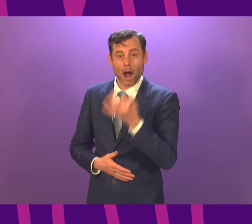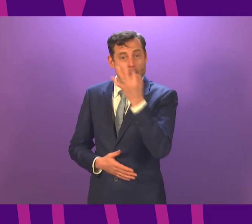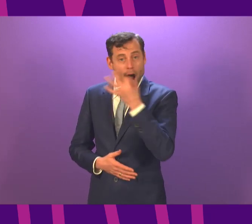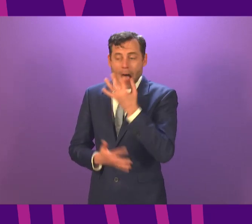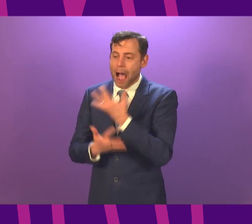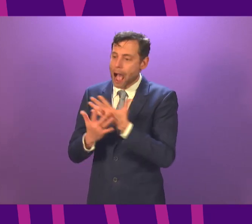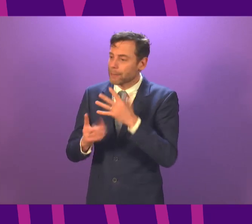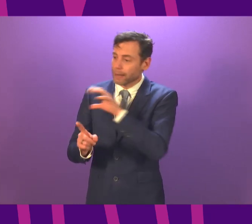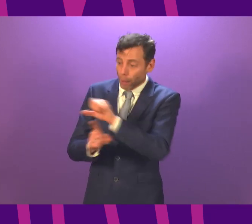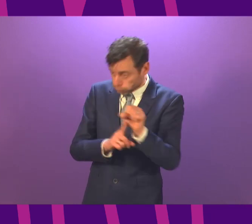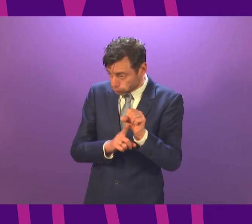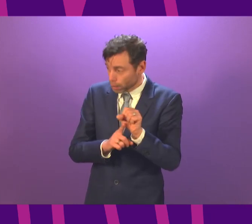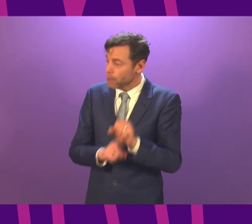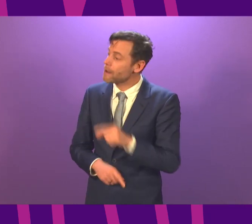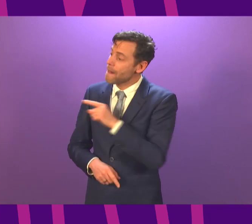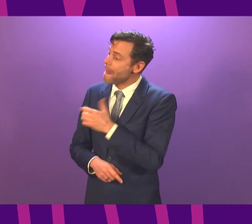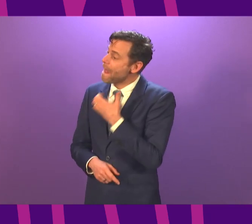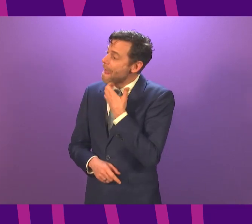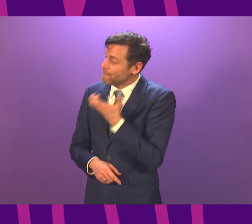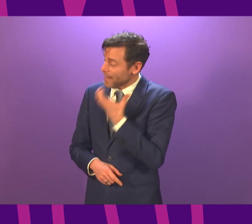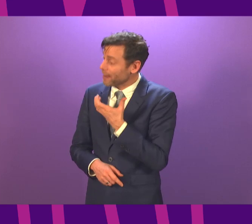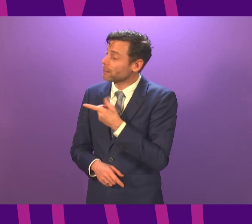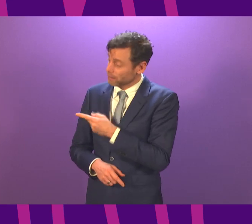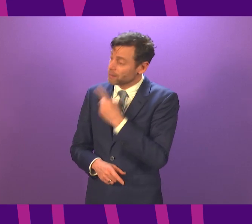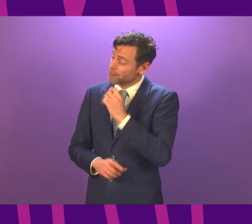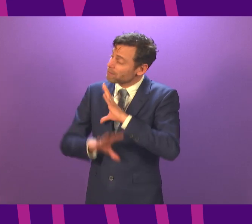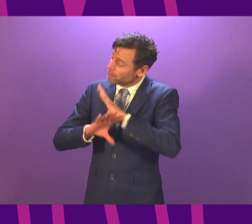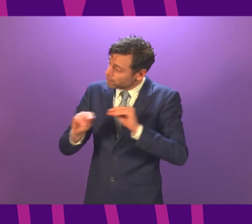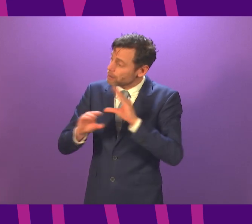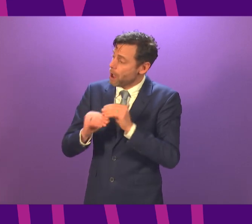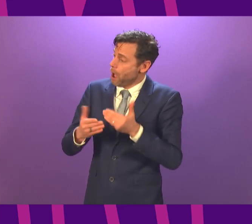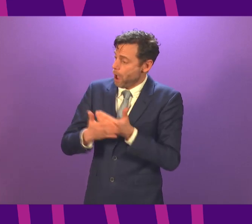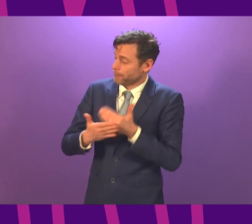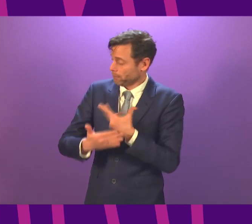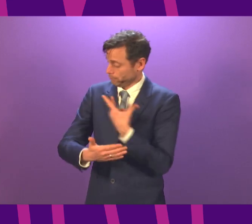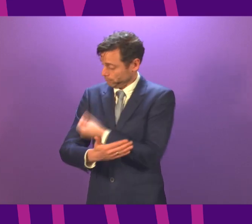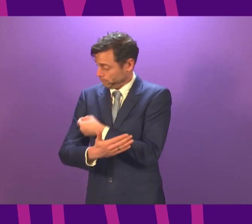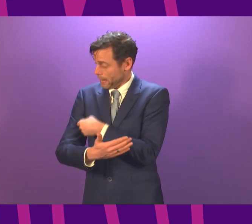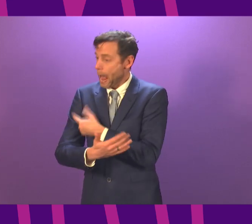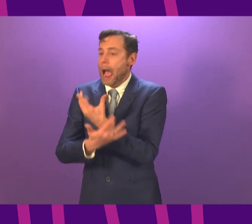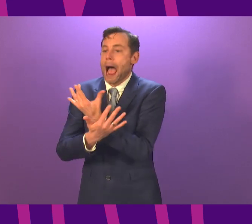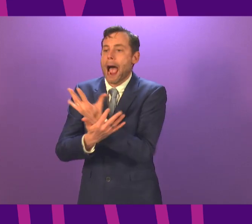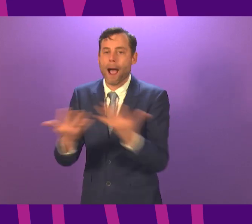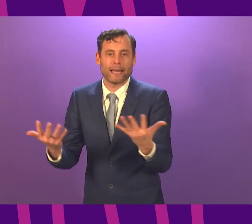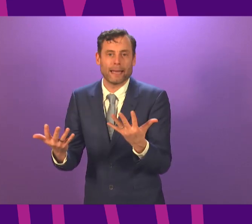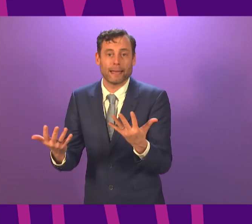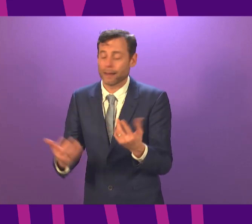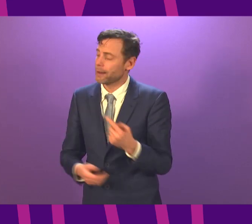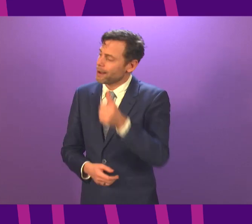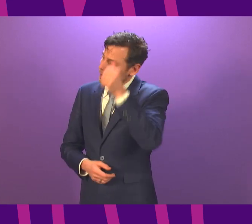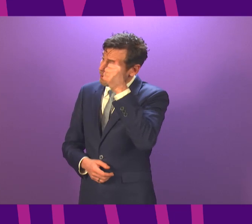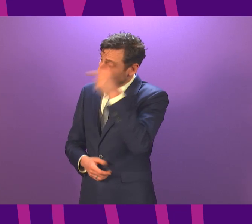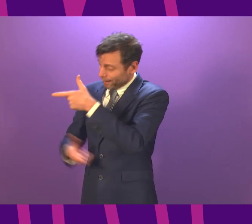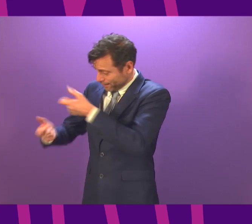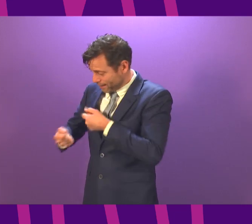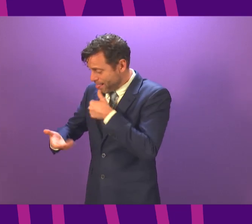also provide daily reports on the number of people vaccinated? I did in fact receive the Health Secretary's communication but as I recall the